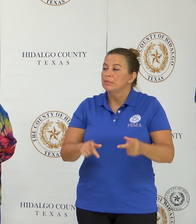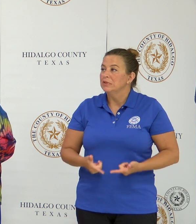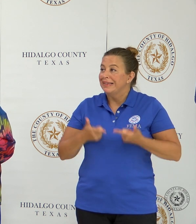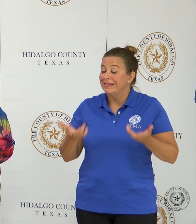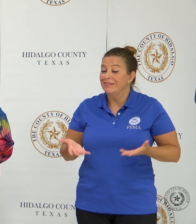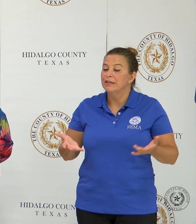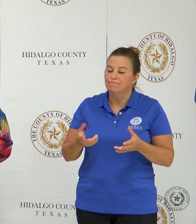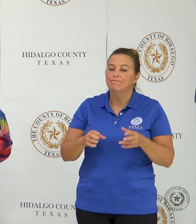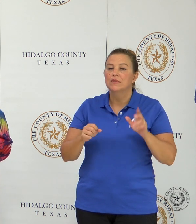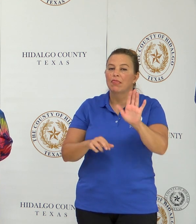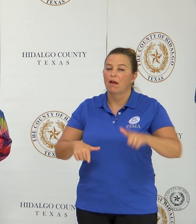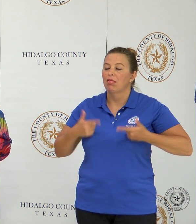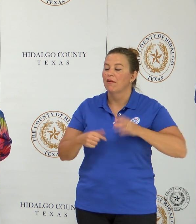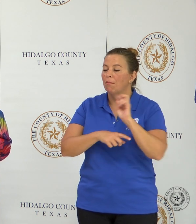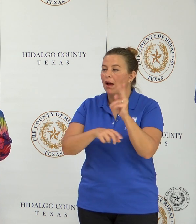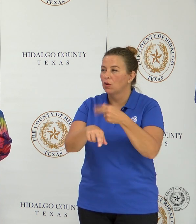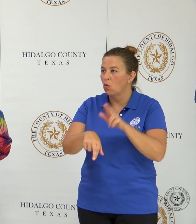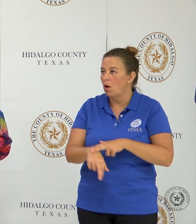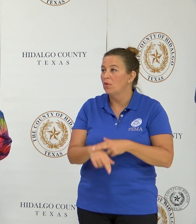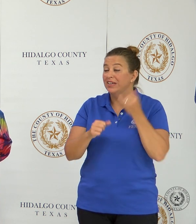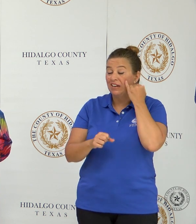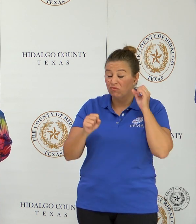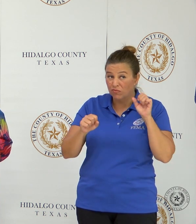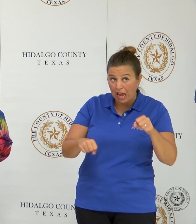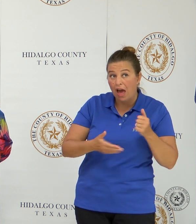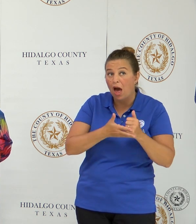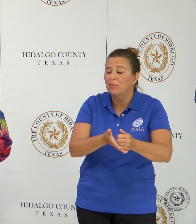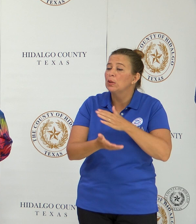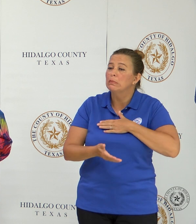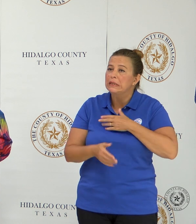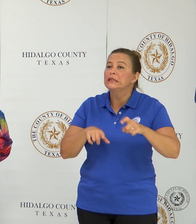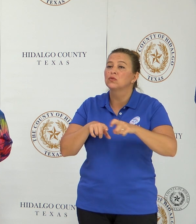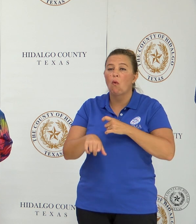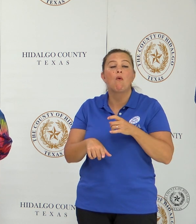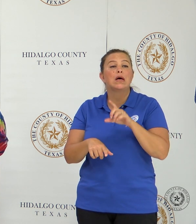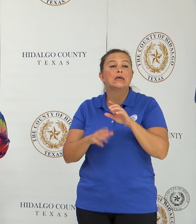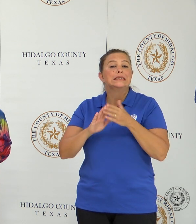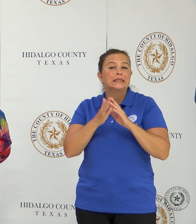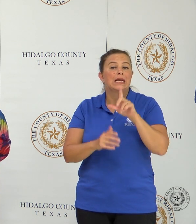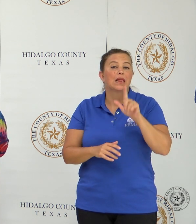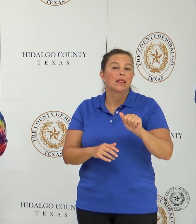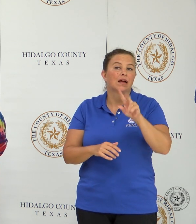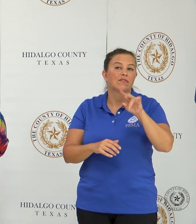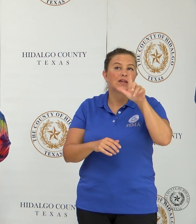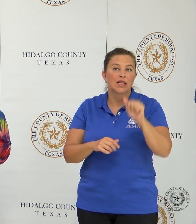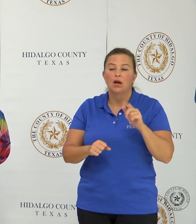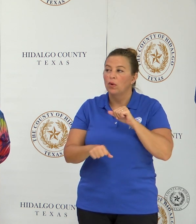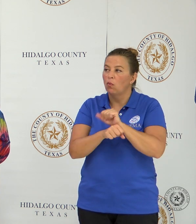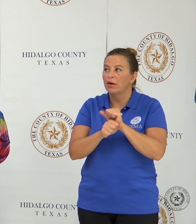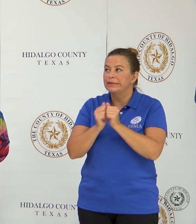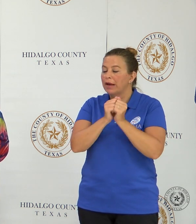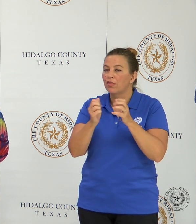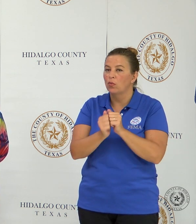Again, if there's anything that we can do to assist you, please do not hesitate to call the city of La Villa and we are going to be working hand in hand with FEMA officials